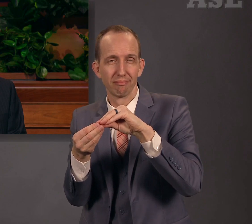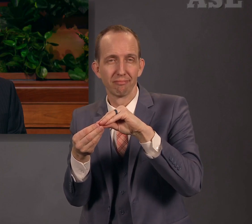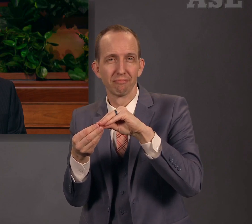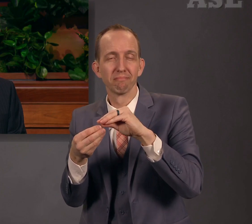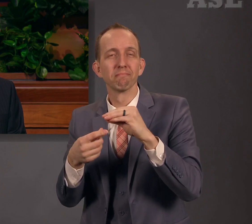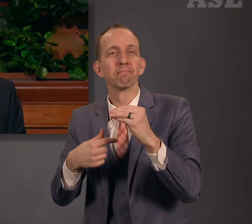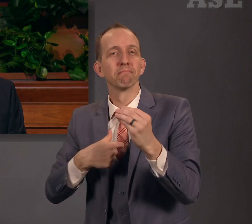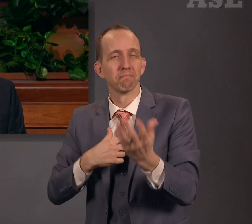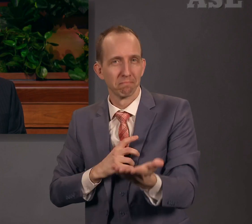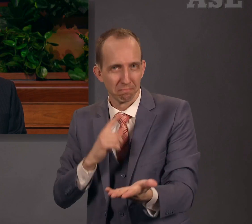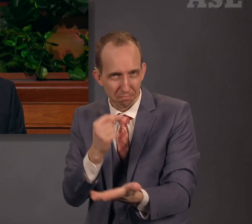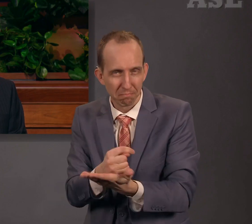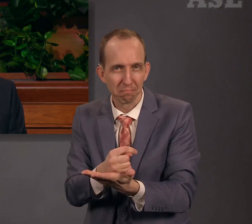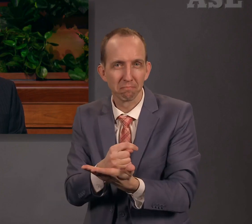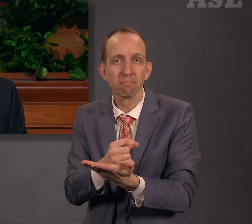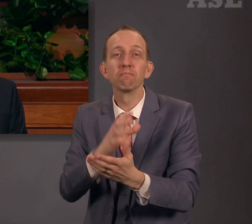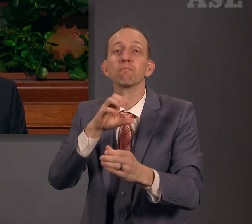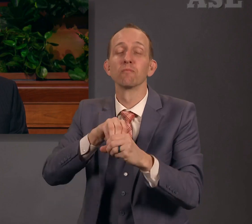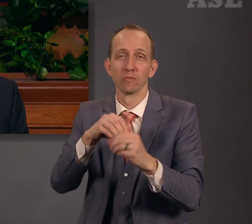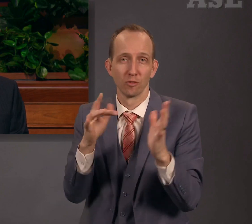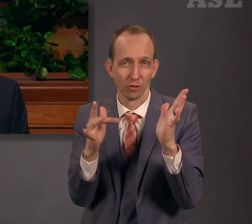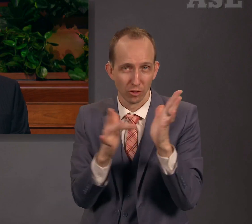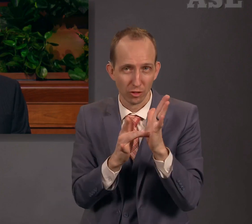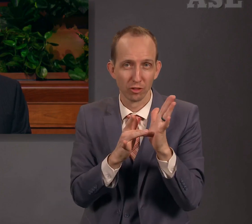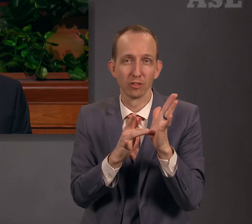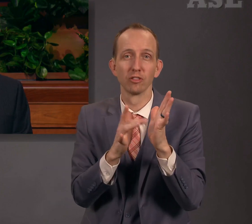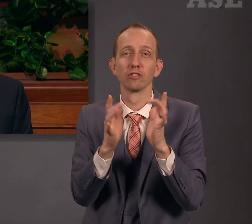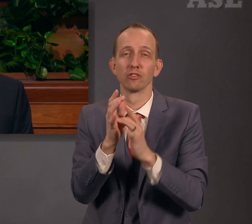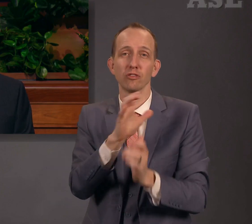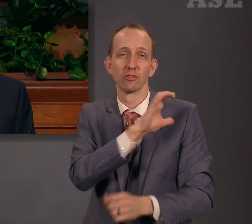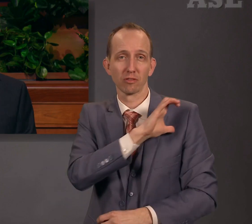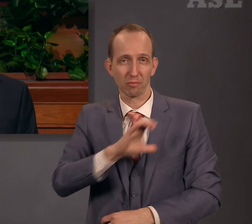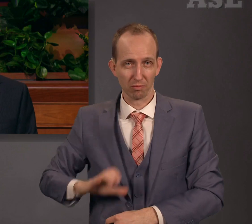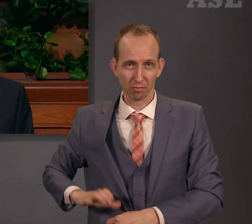In the sacred name of the Lord Jesus Christ, amen.